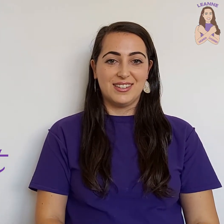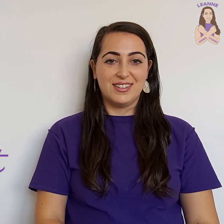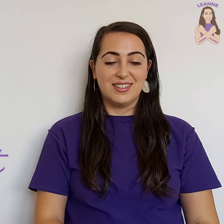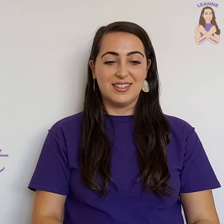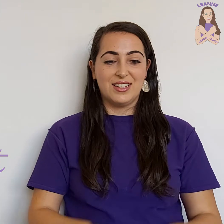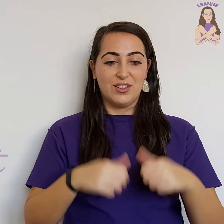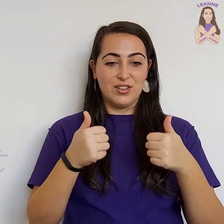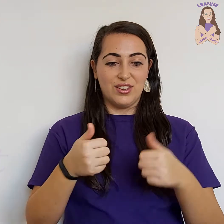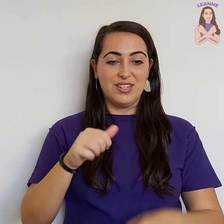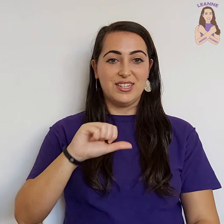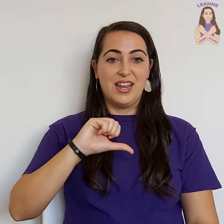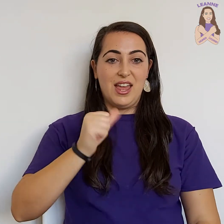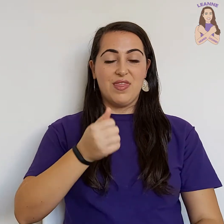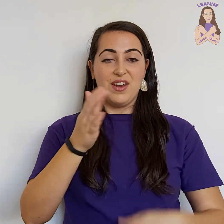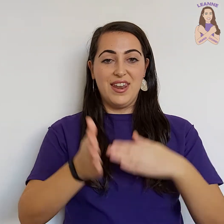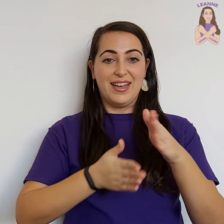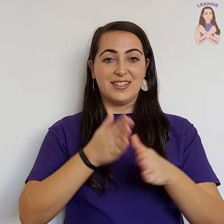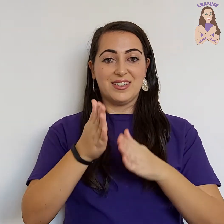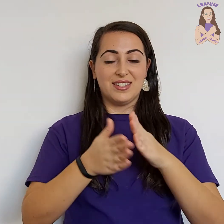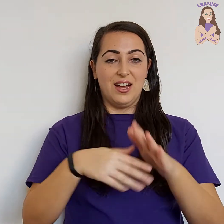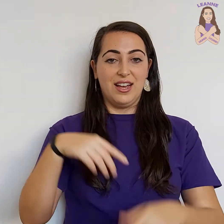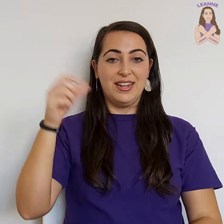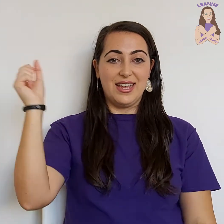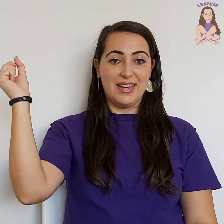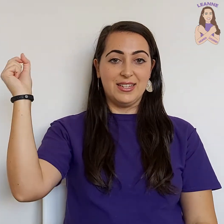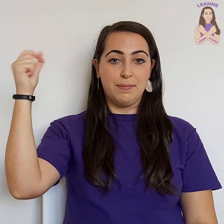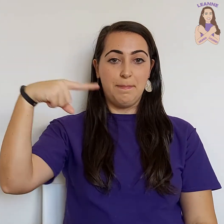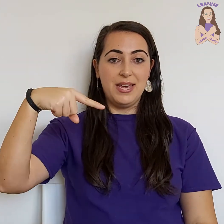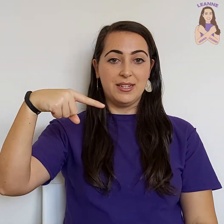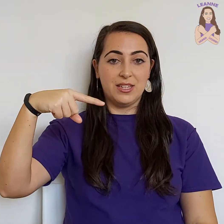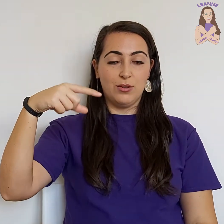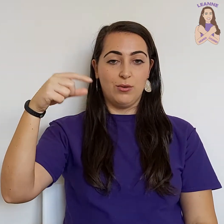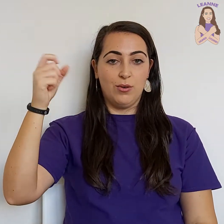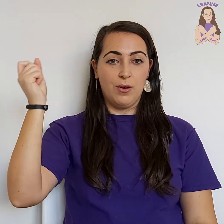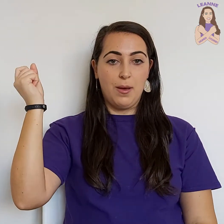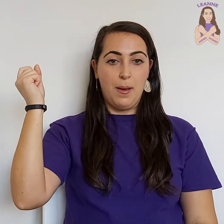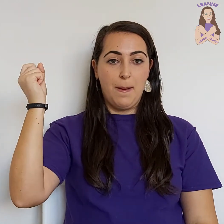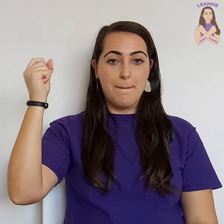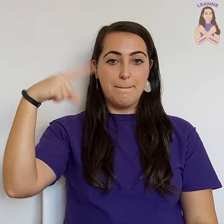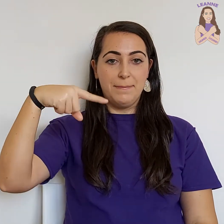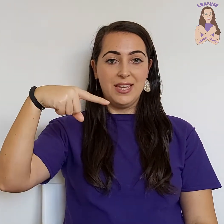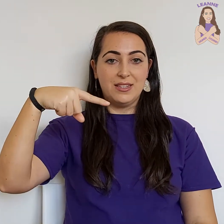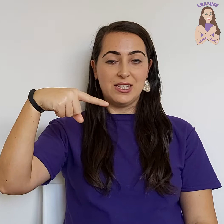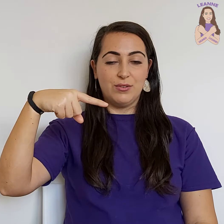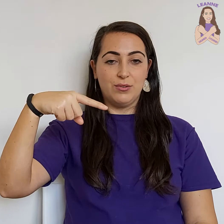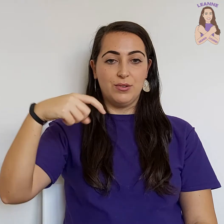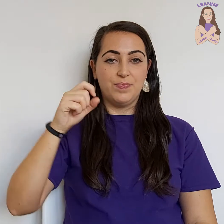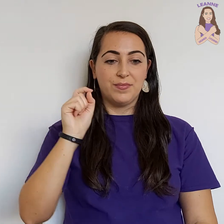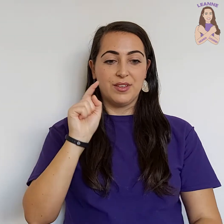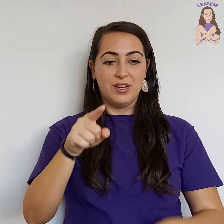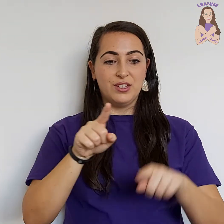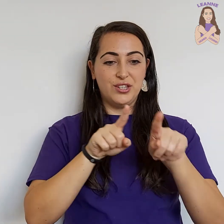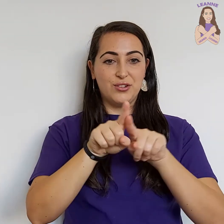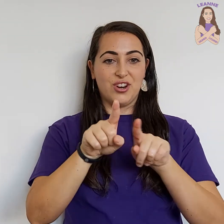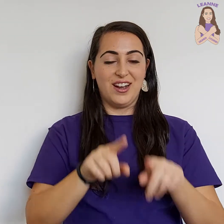Good. The next sign is meteor, meteor. You try.